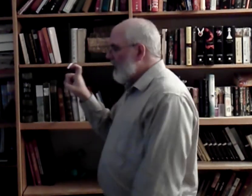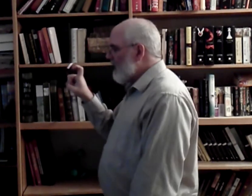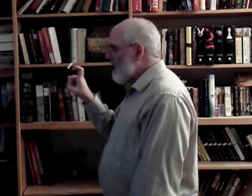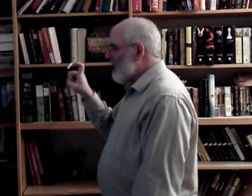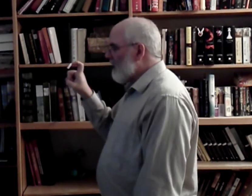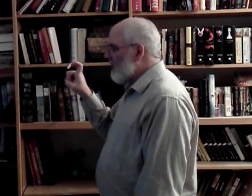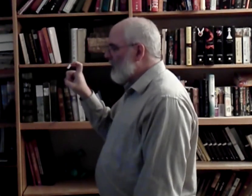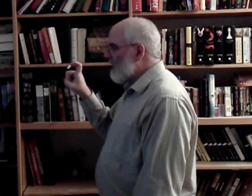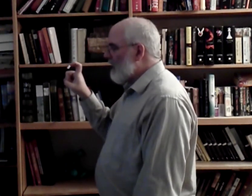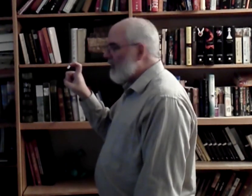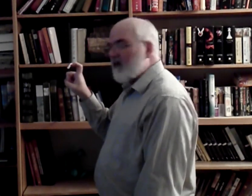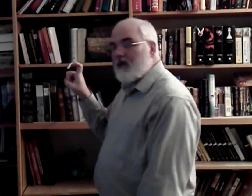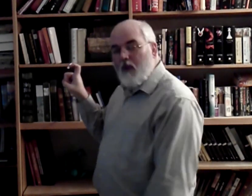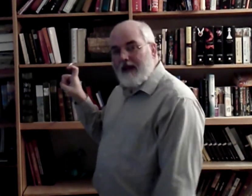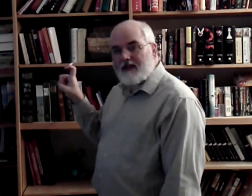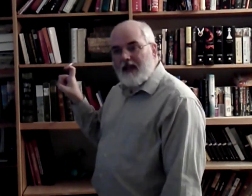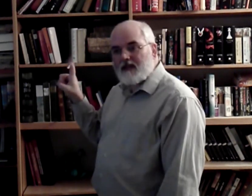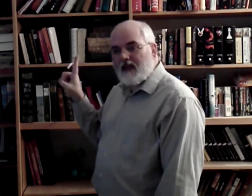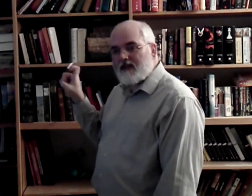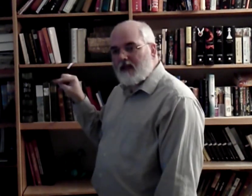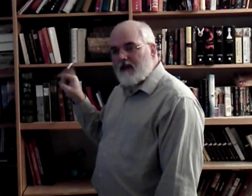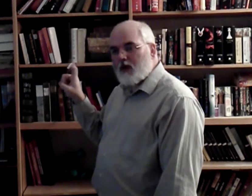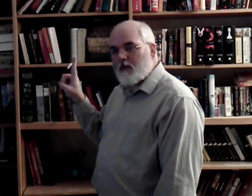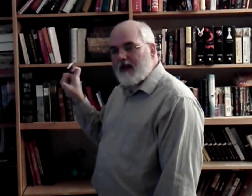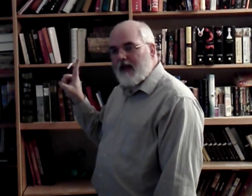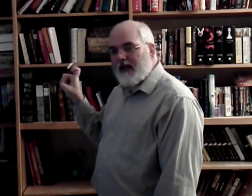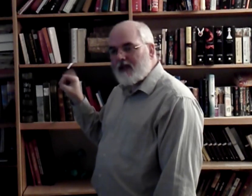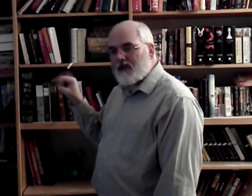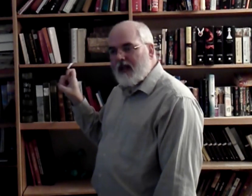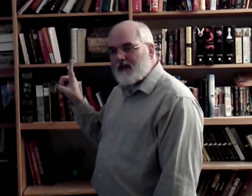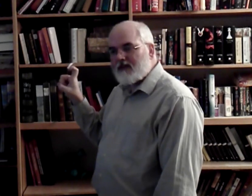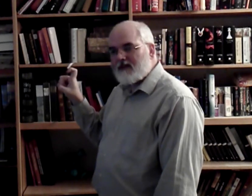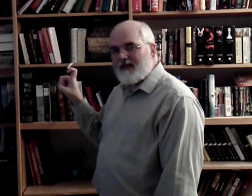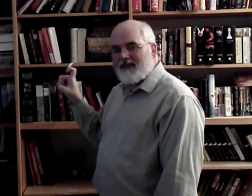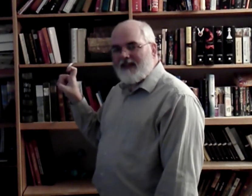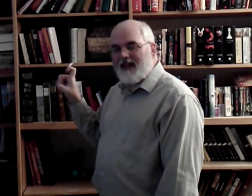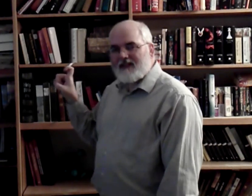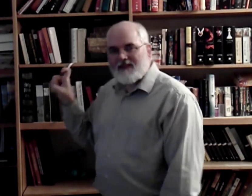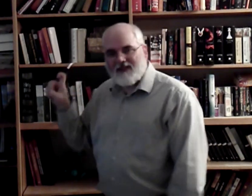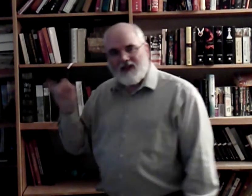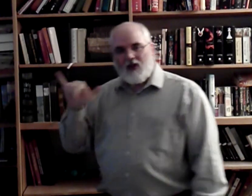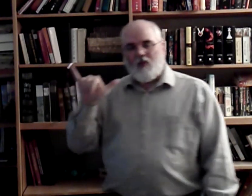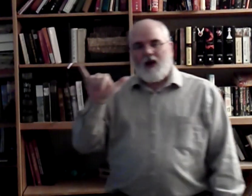Kind of like a little hook in the air. I don't know why that's X unless it's letting me do my daily exercises. X. Y.